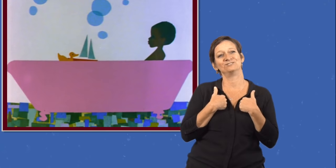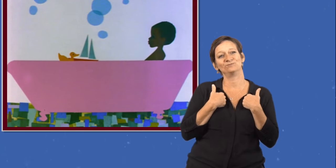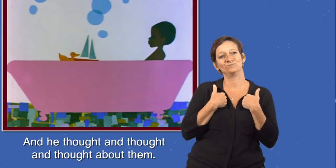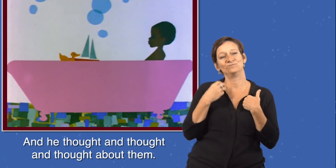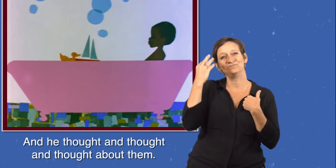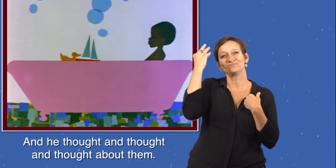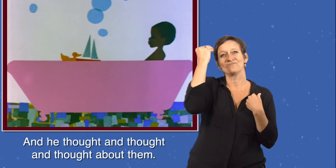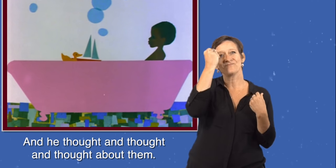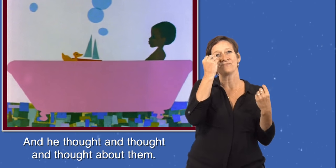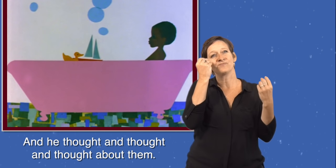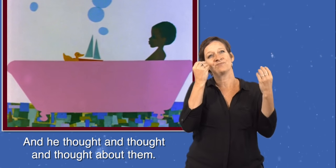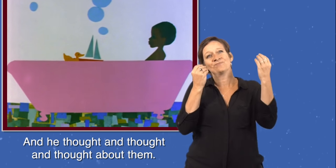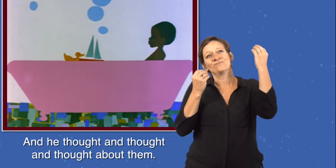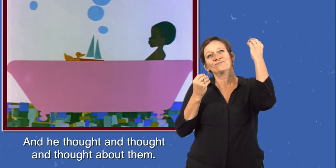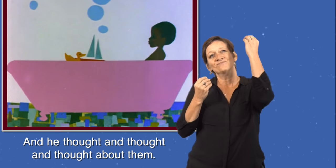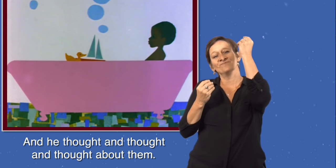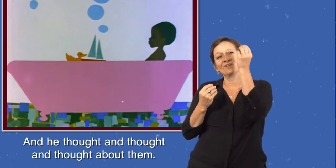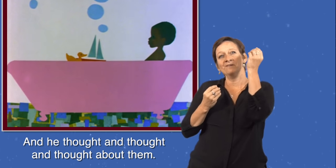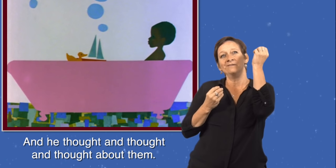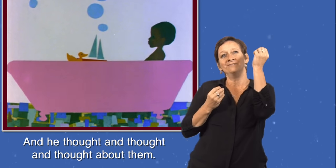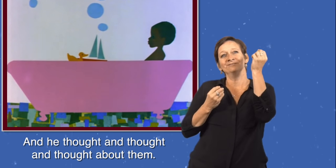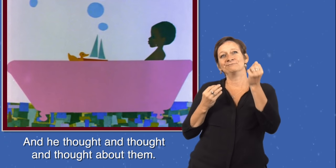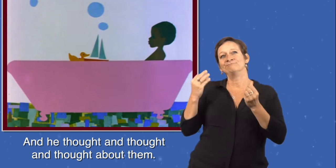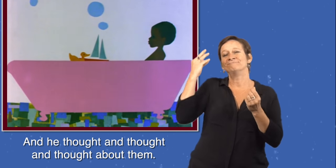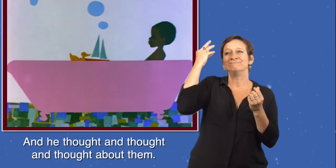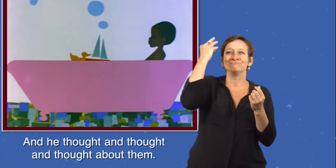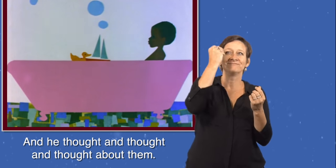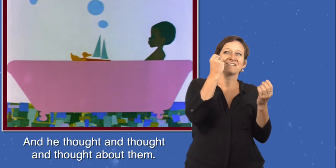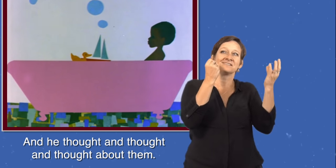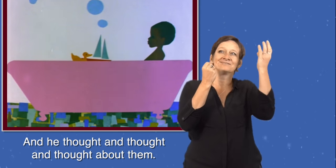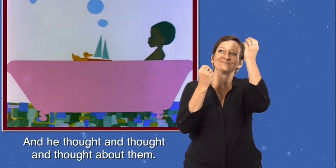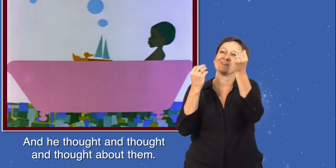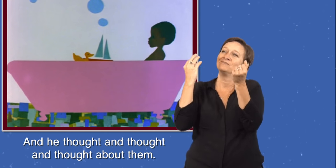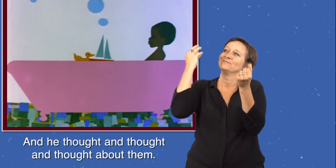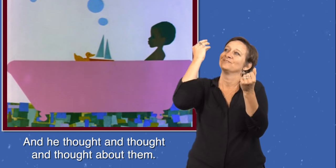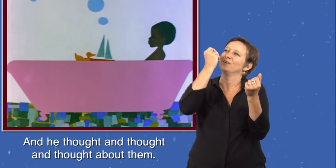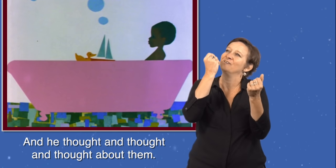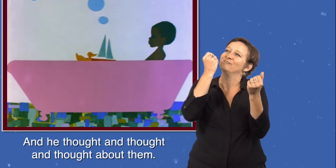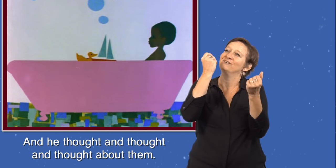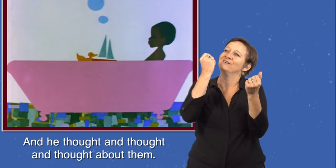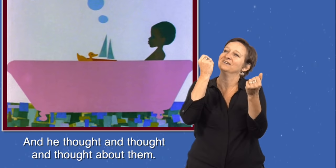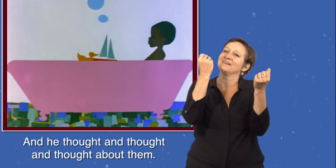And he thought, and thought, and thought about them.